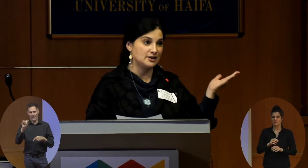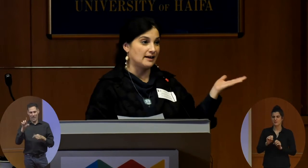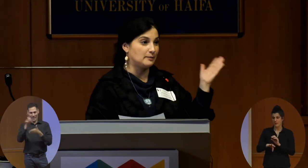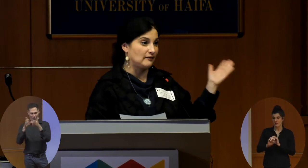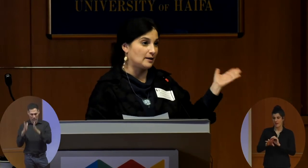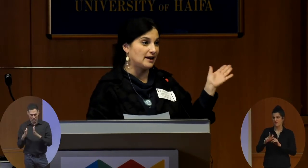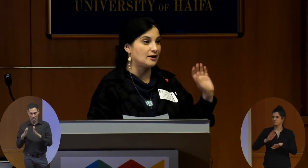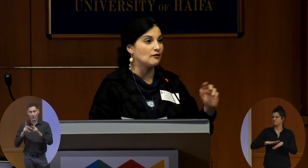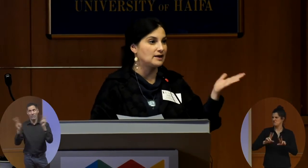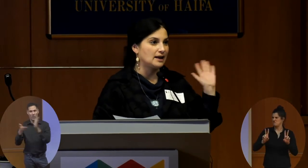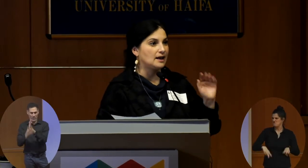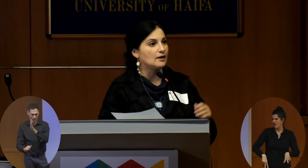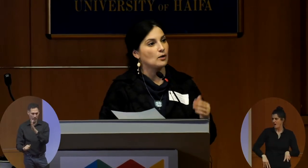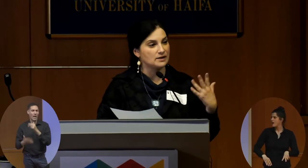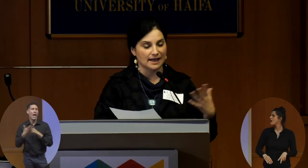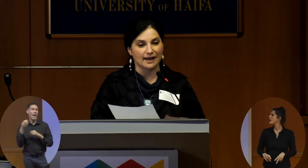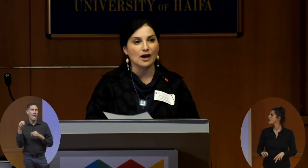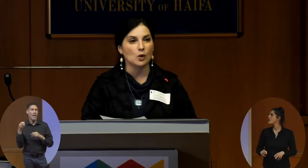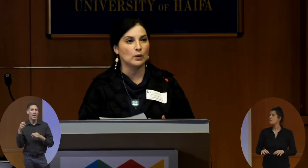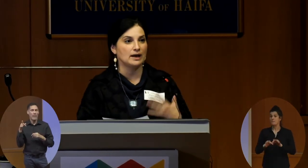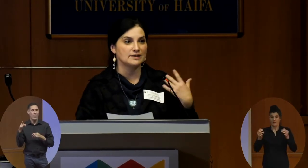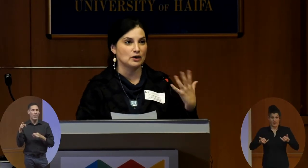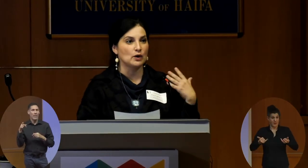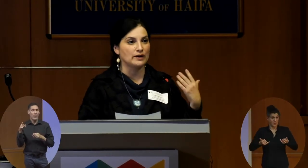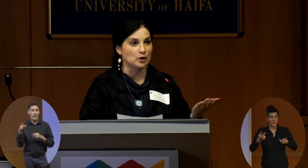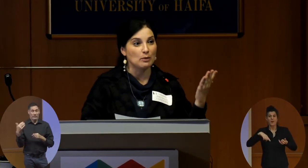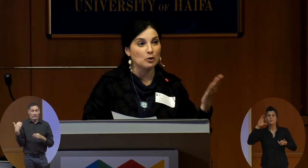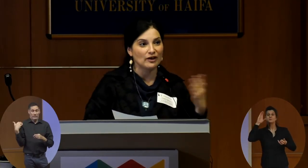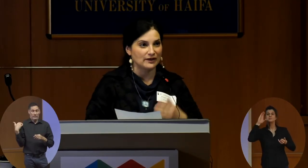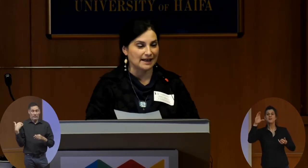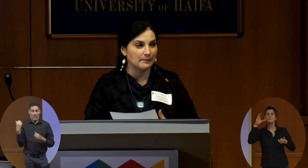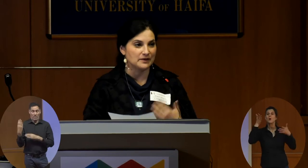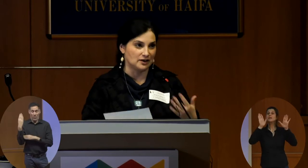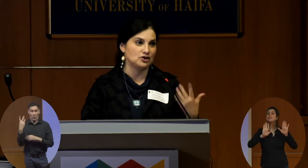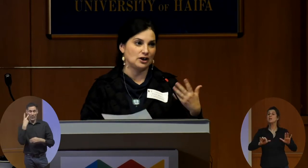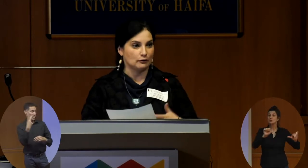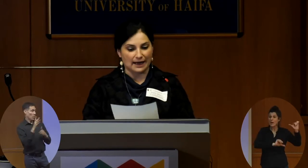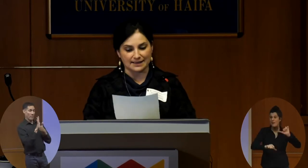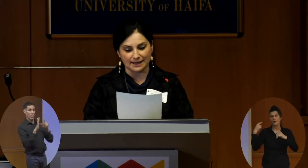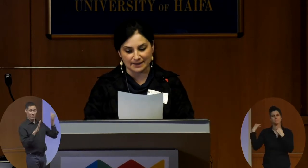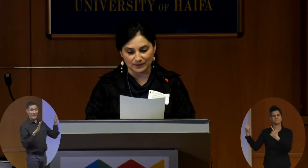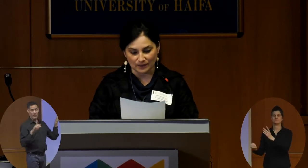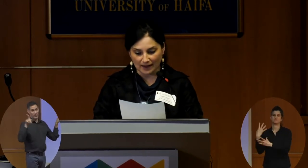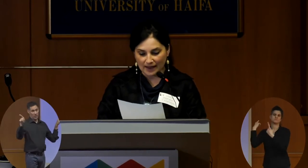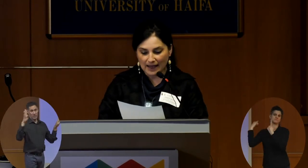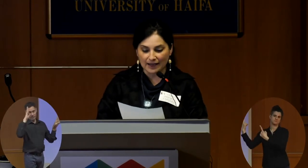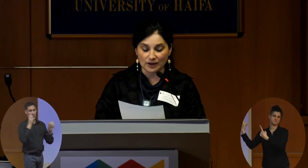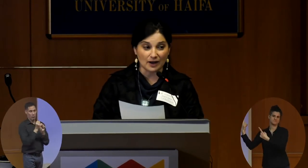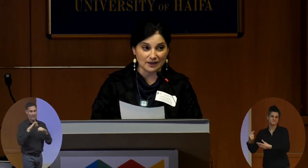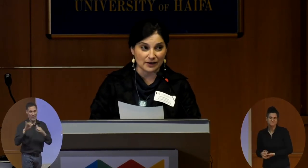And at the very beginning of the day, we saw the promo movie of the lab that she created. And also,